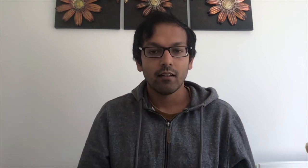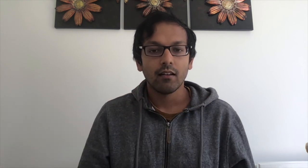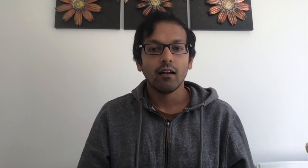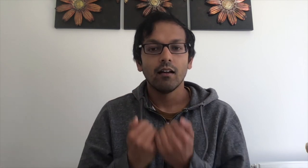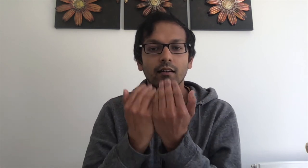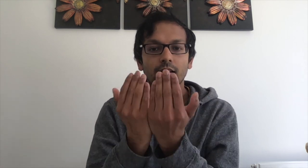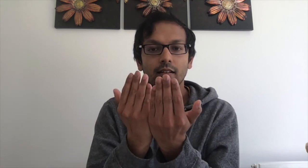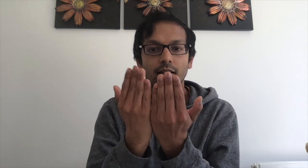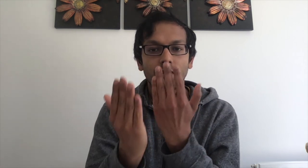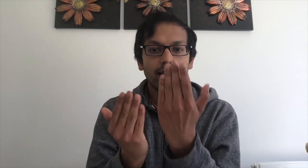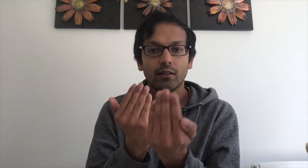Secret. Secret.